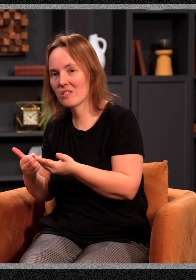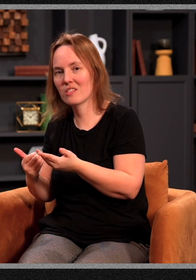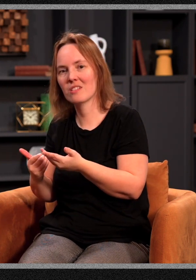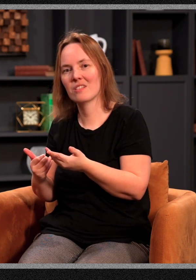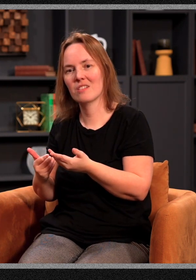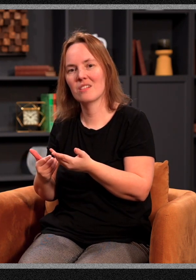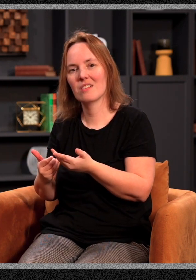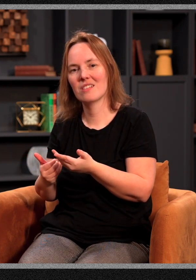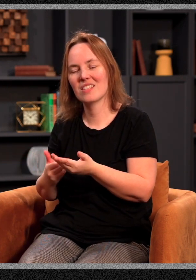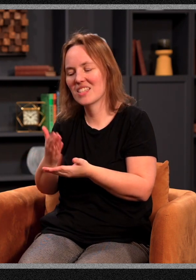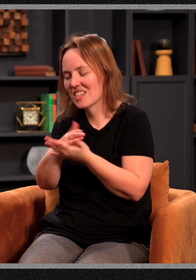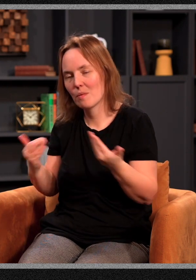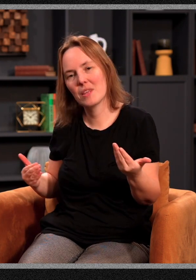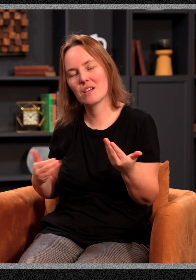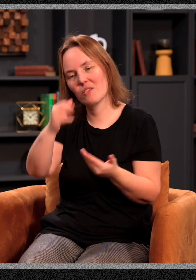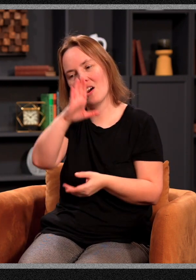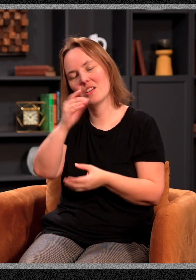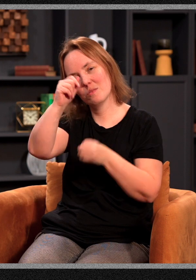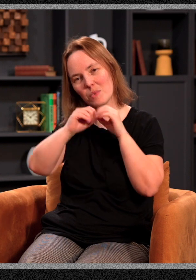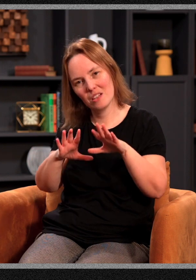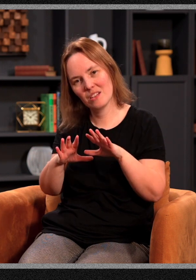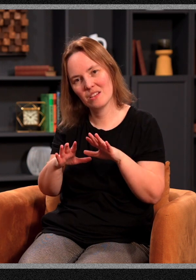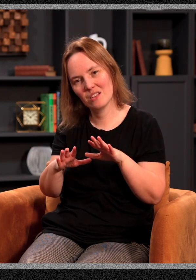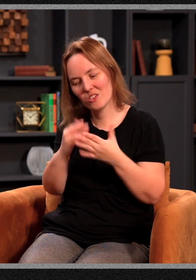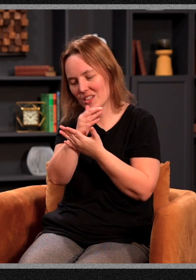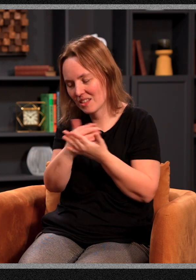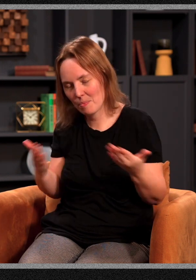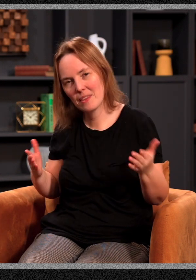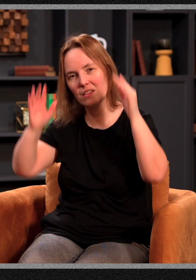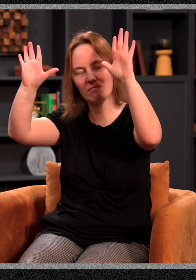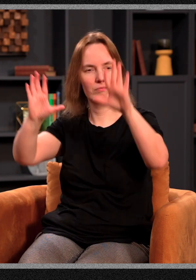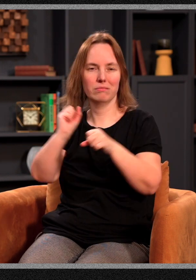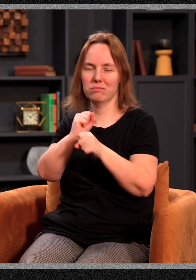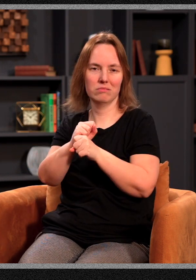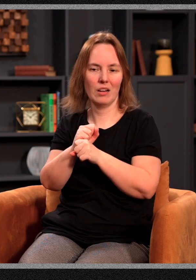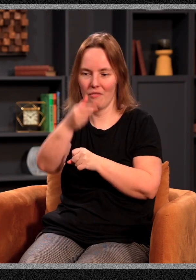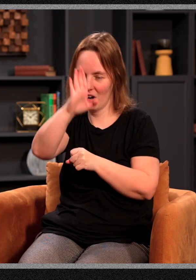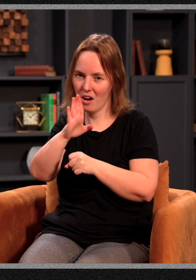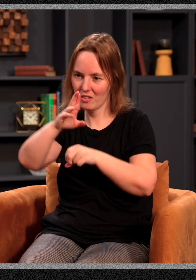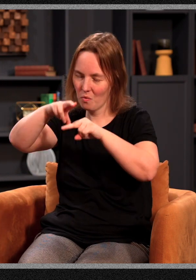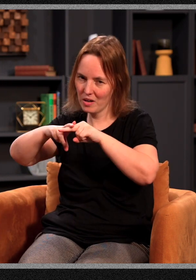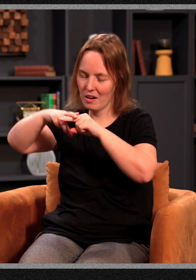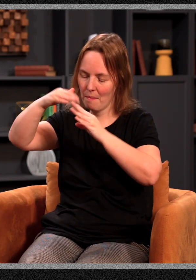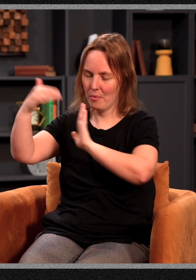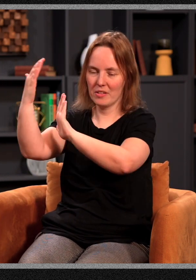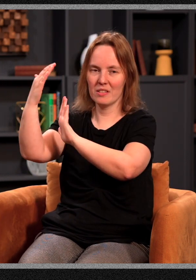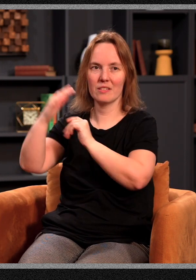blessings. Not just from yourself. There's something supernatural. There's something of God's weight and presence in this.